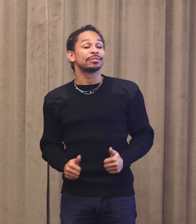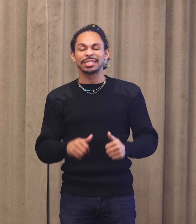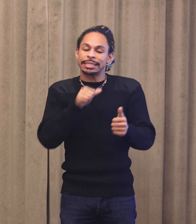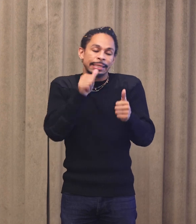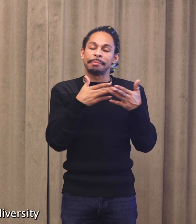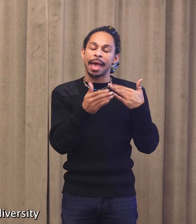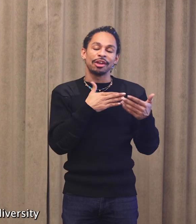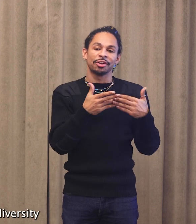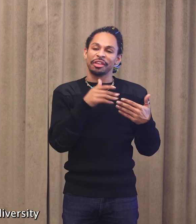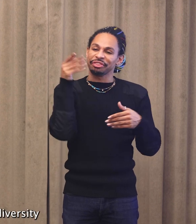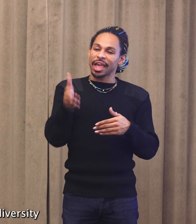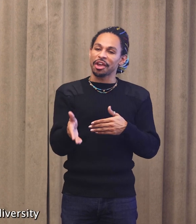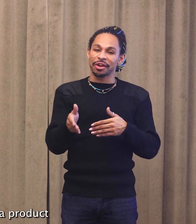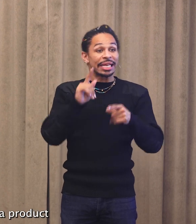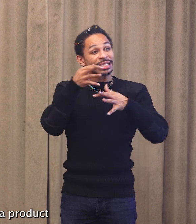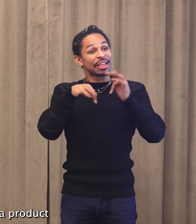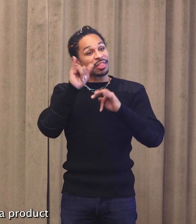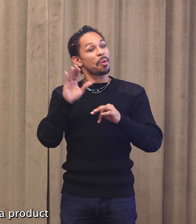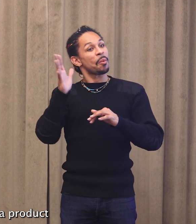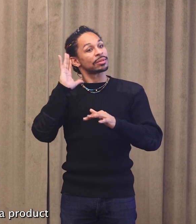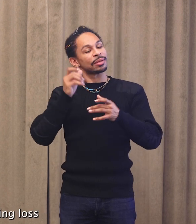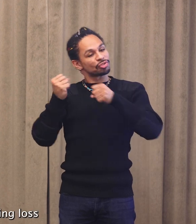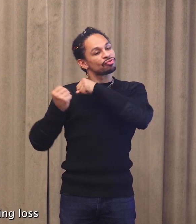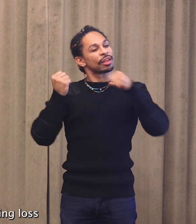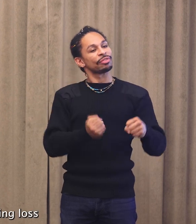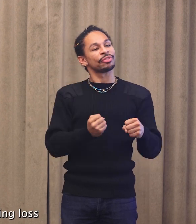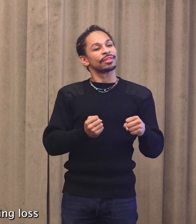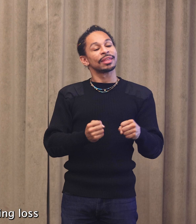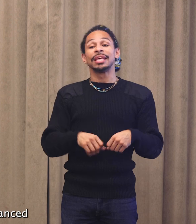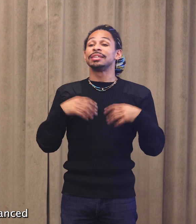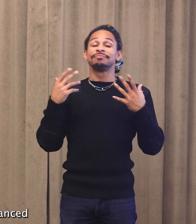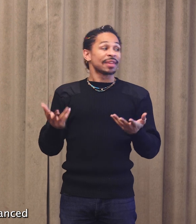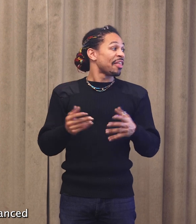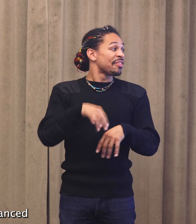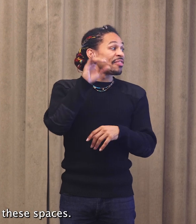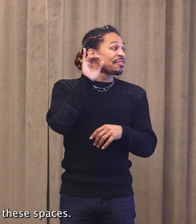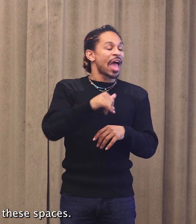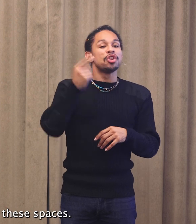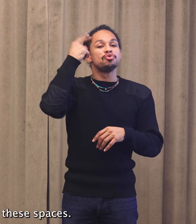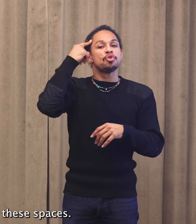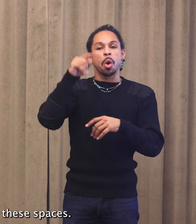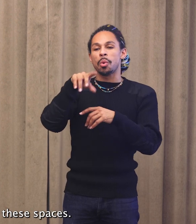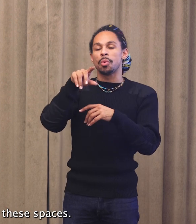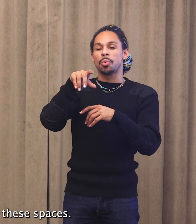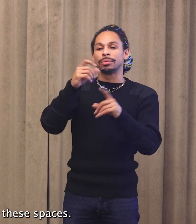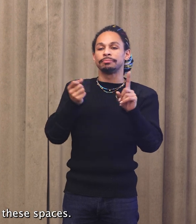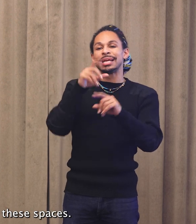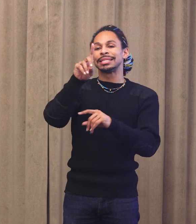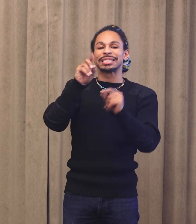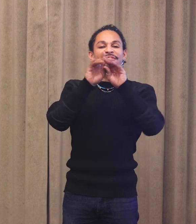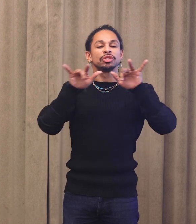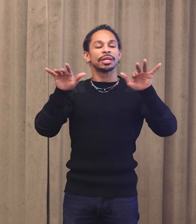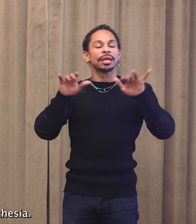The neurodiversity that is likely a product of my hearing loss only enhanced my experience in these